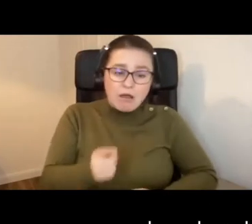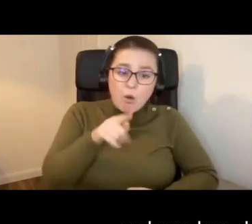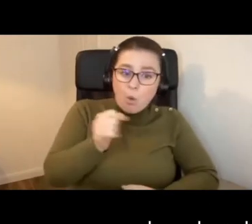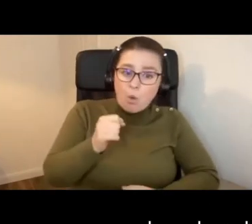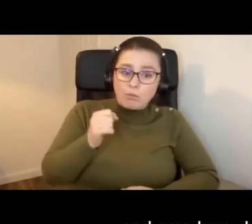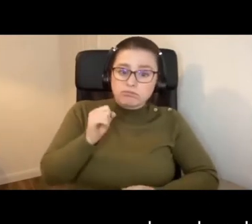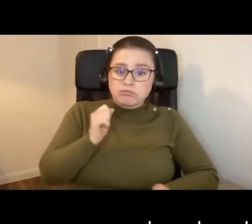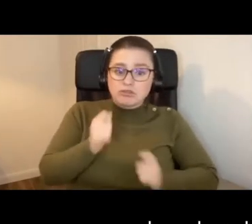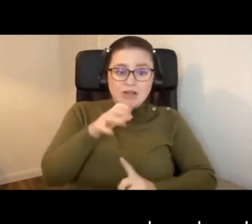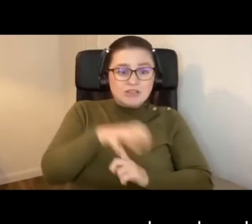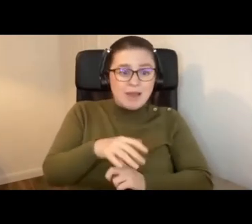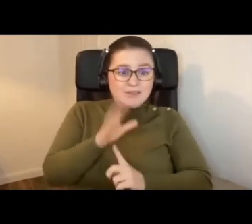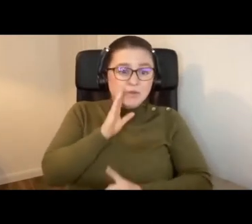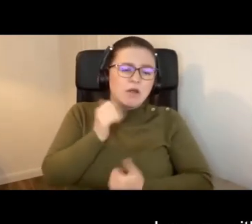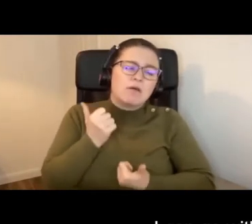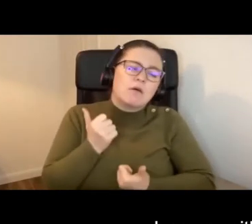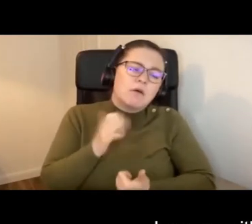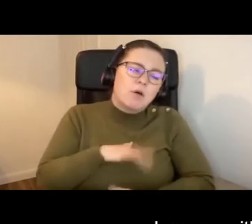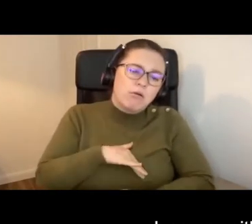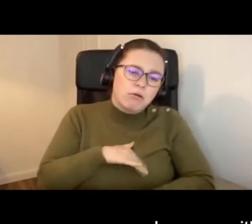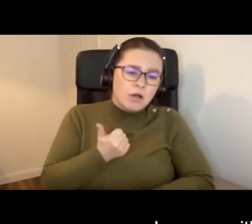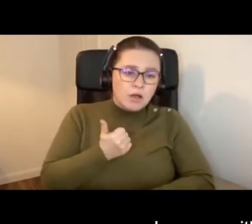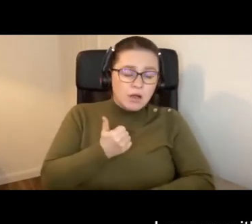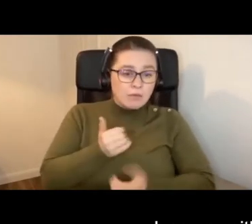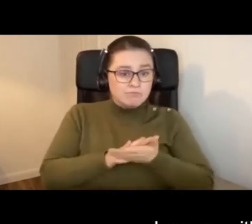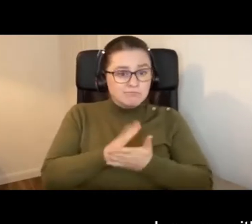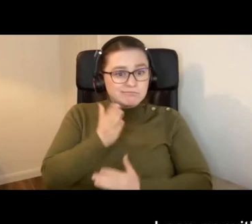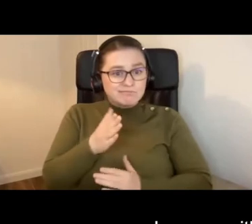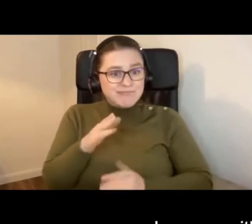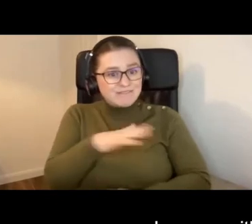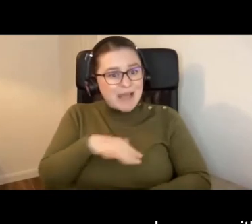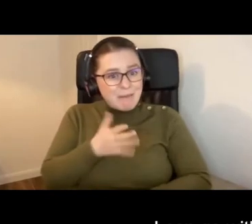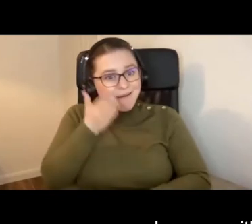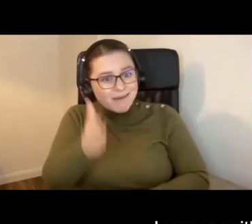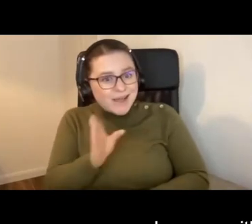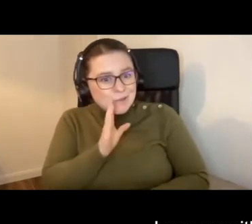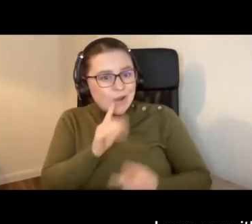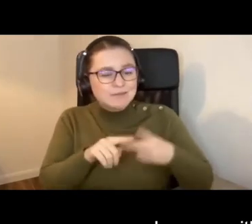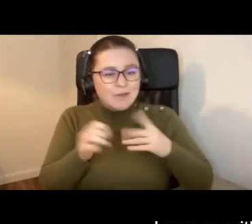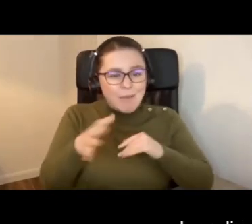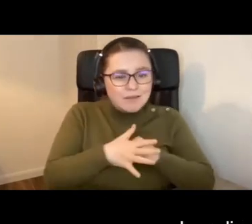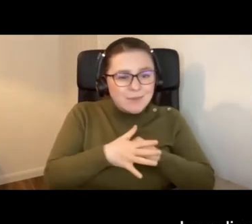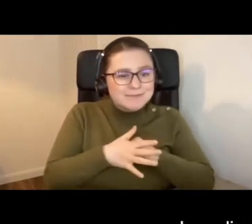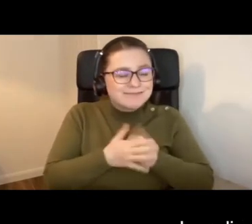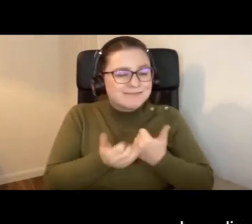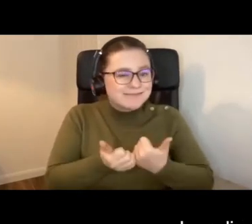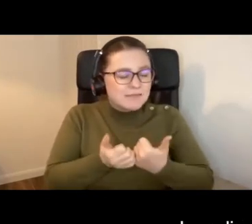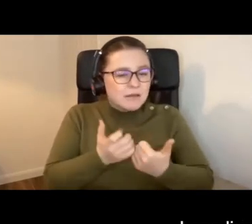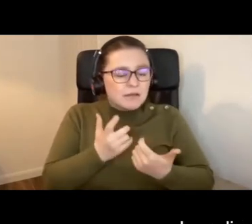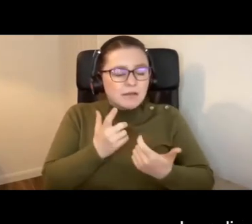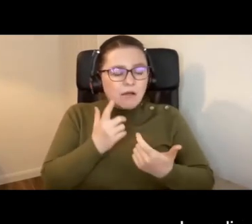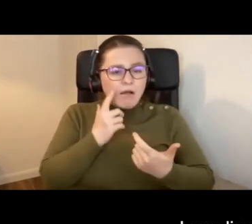change in places. Fantastic. I can go with my family. I can go with my husband. I can